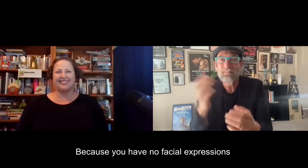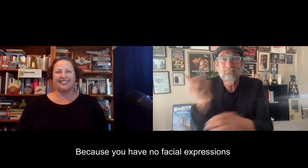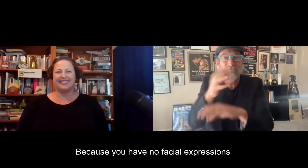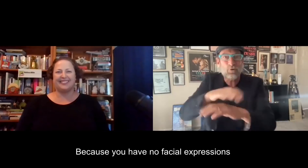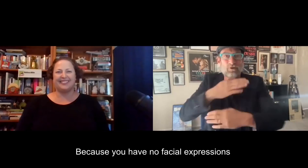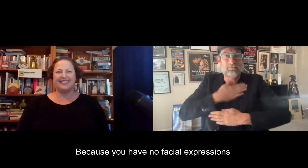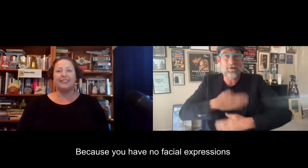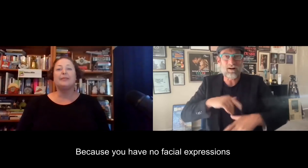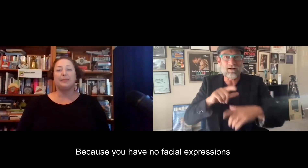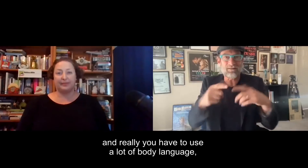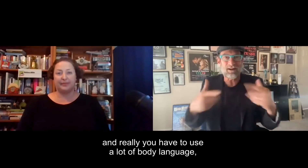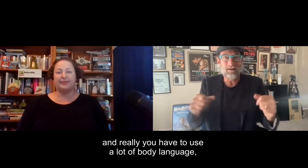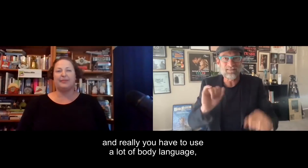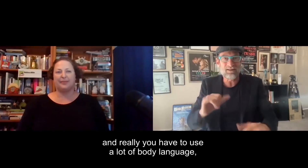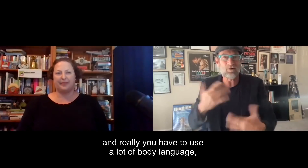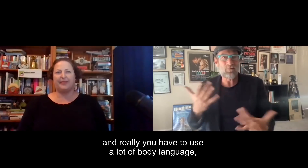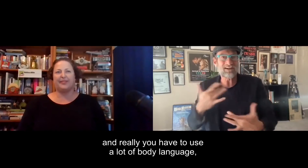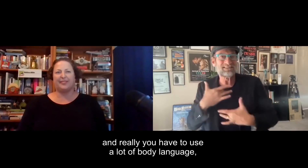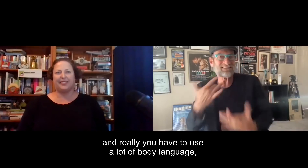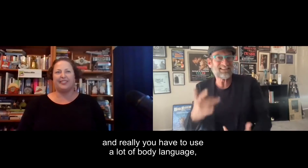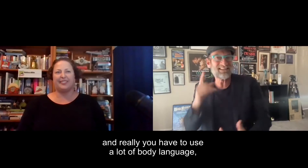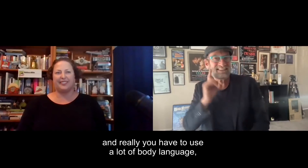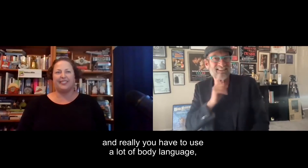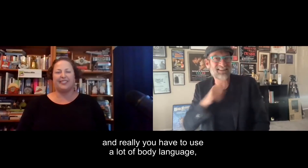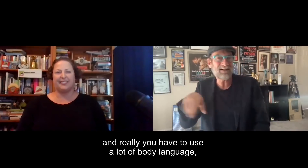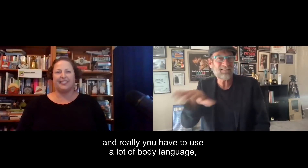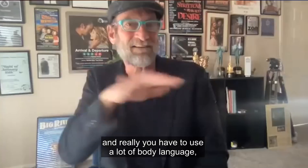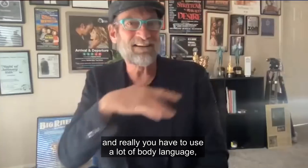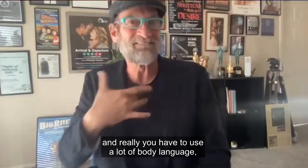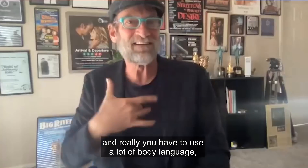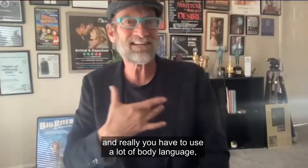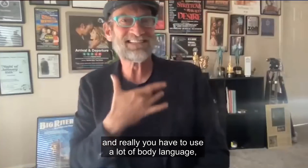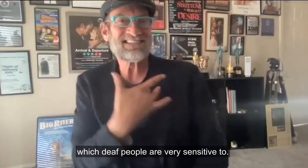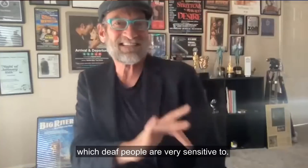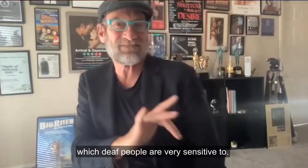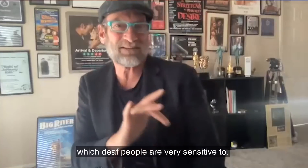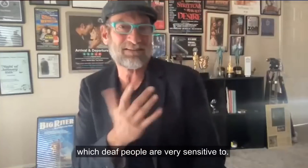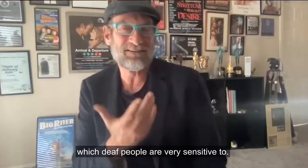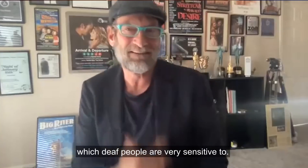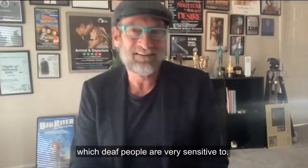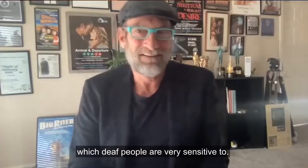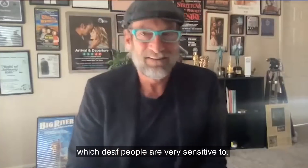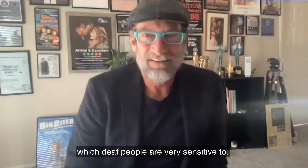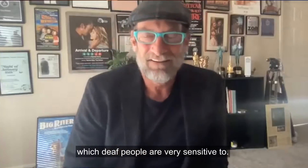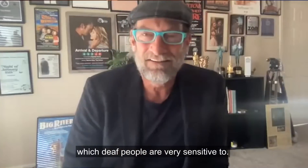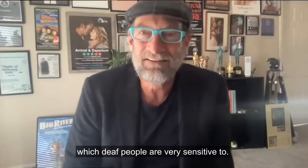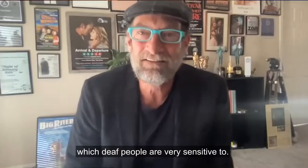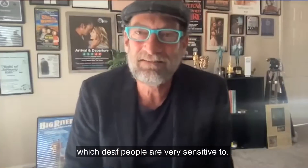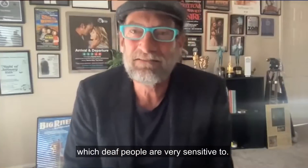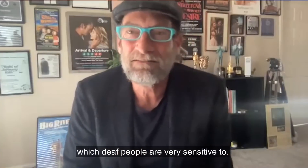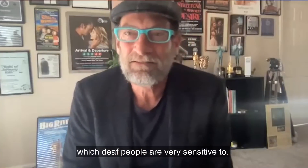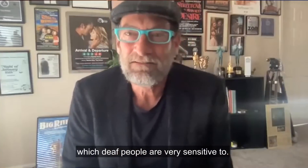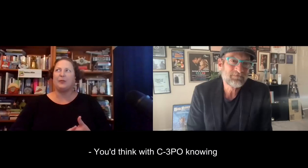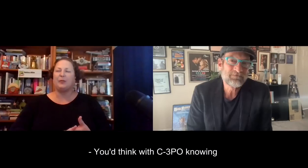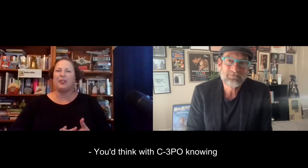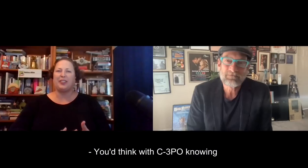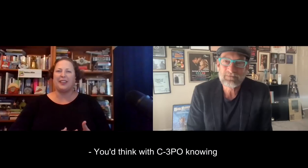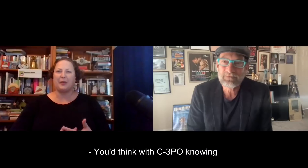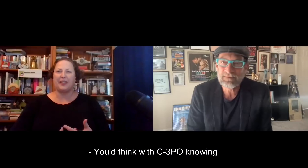expressions. And really, you have to use a lot of body language, which deaf people are very sensitive to. You'd think with